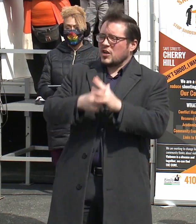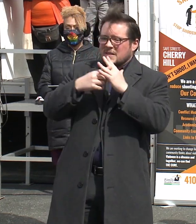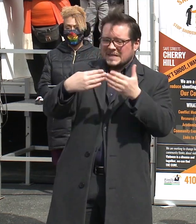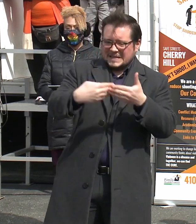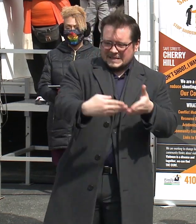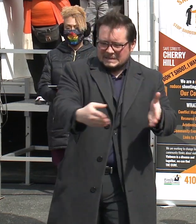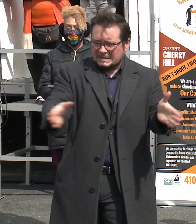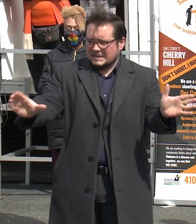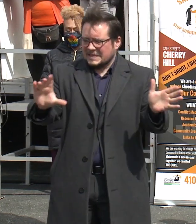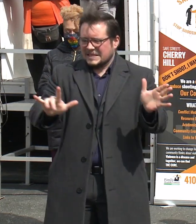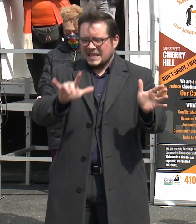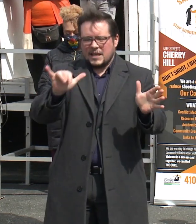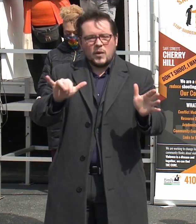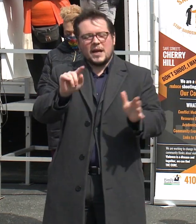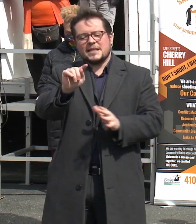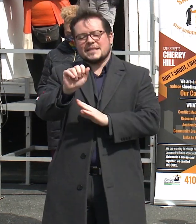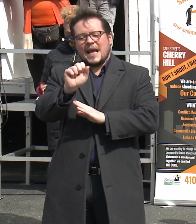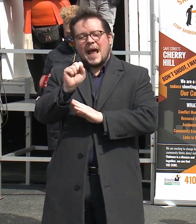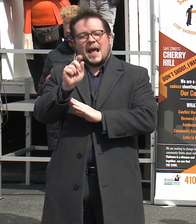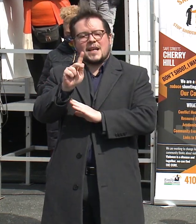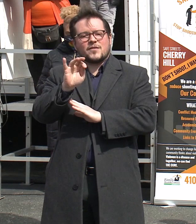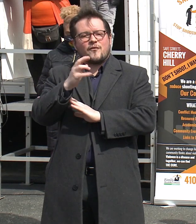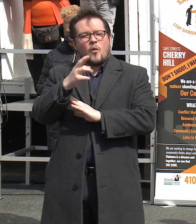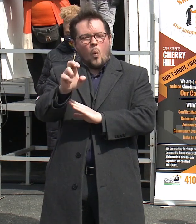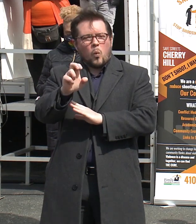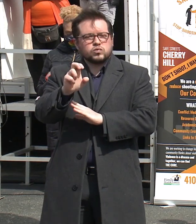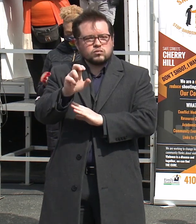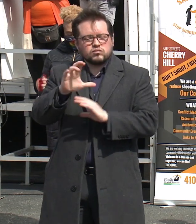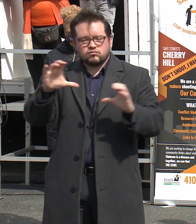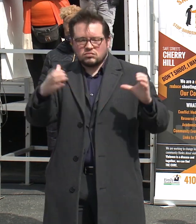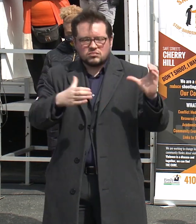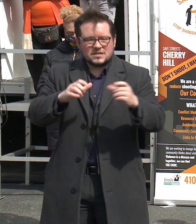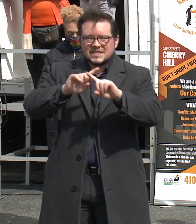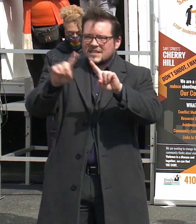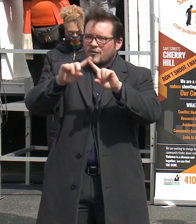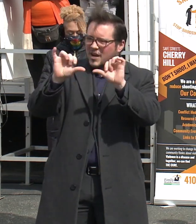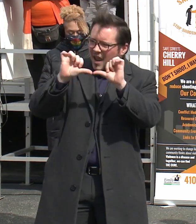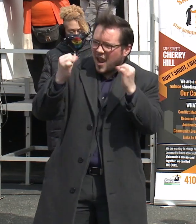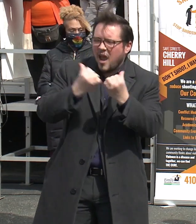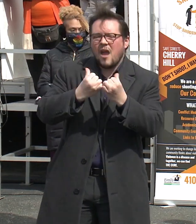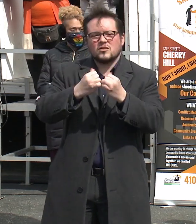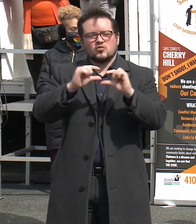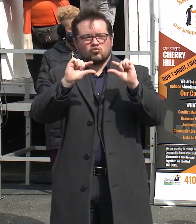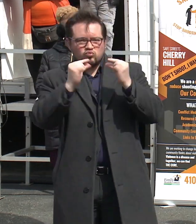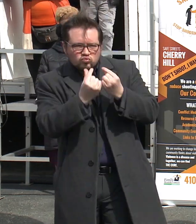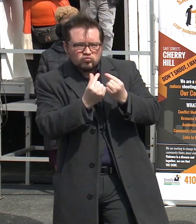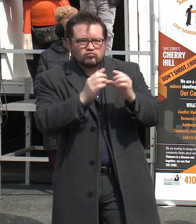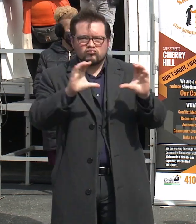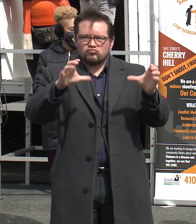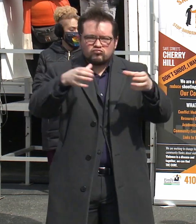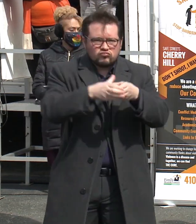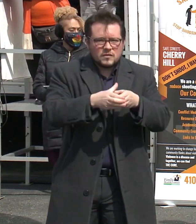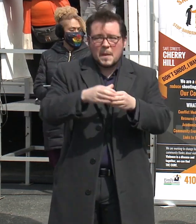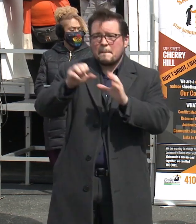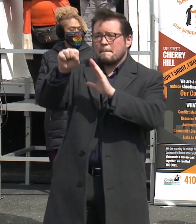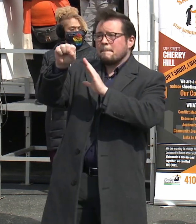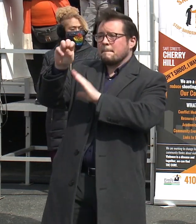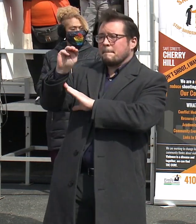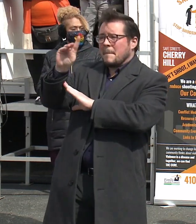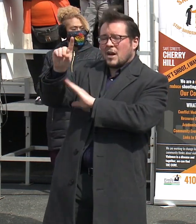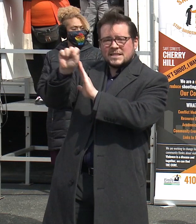citywide violence prevention task force composed of Baltimore City agencies and organizations, Maryland state agencies,